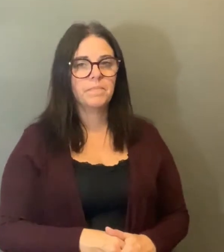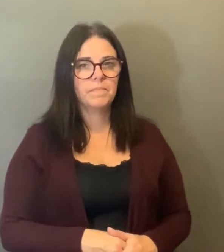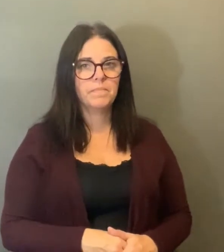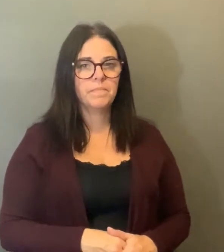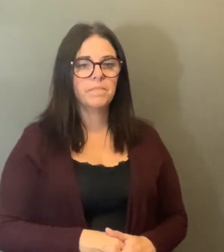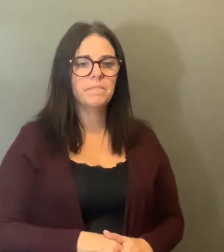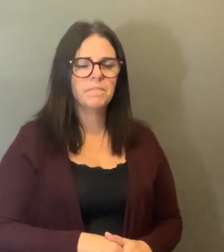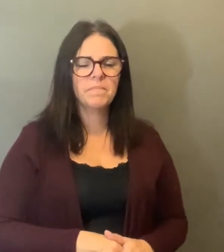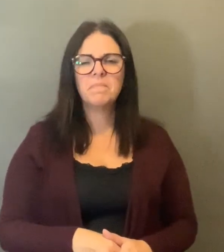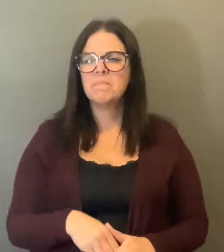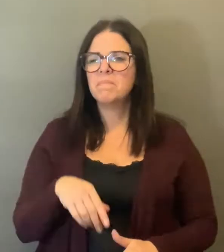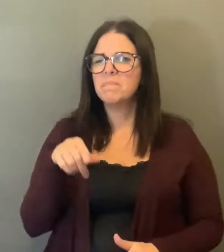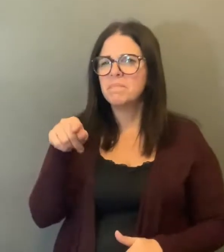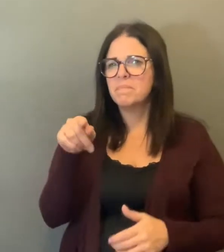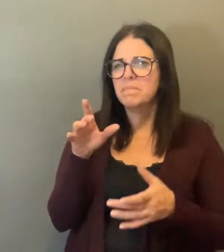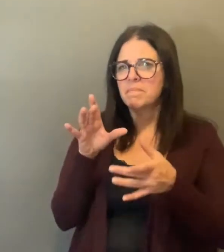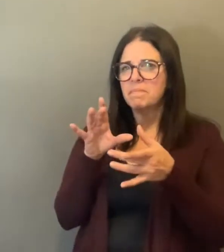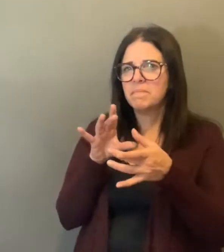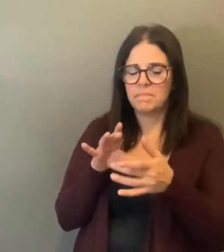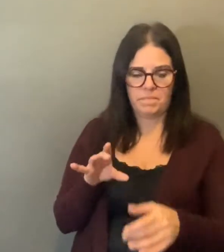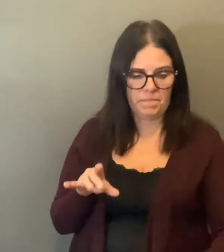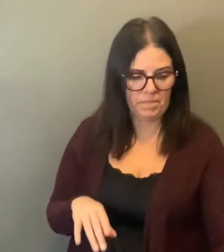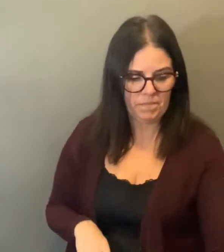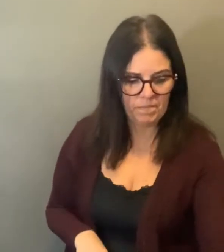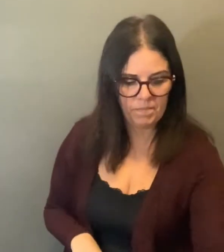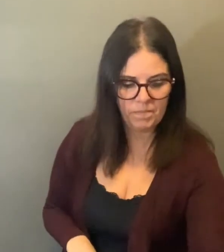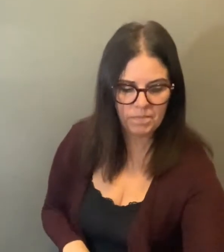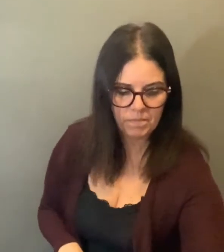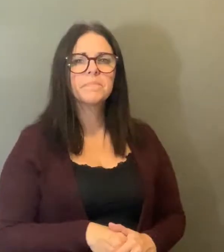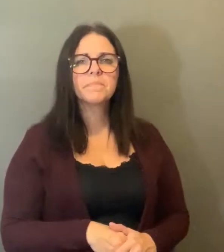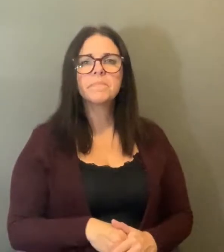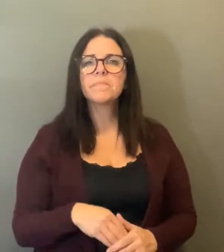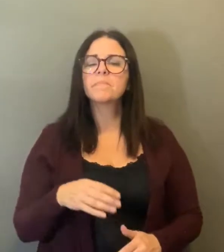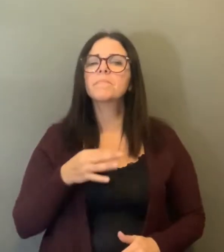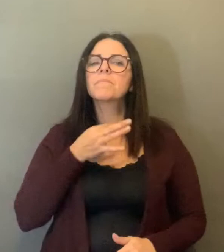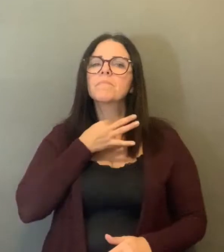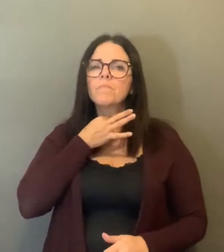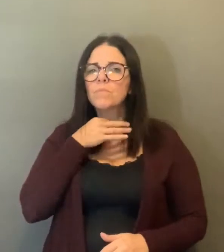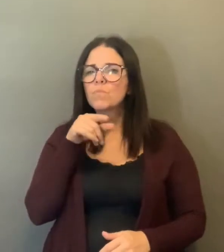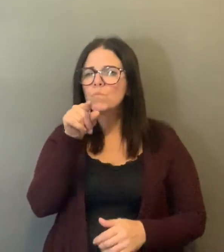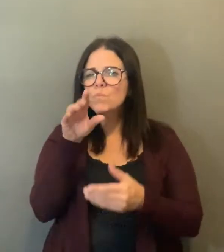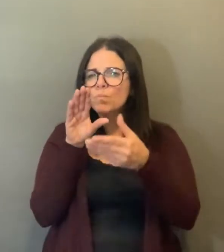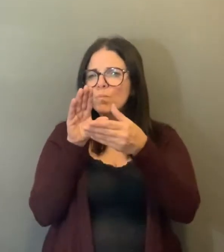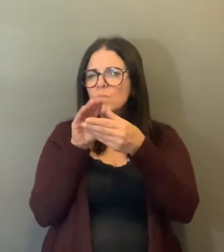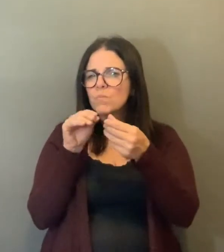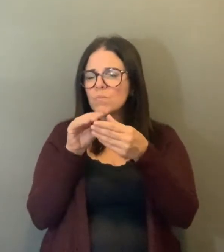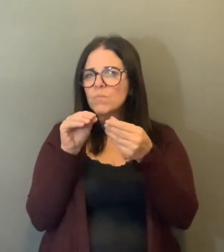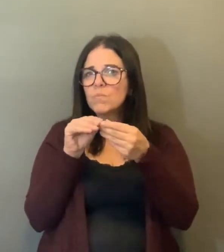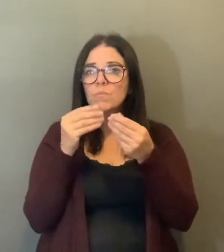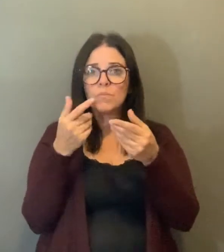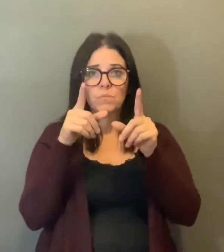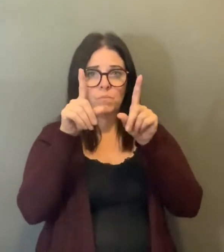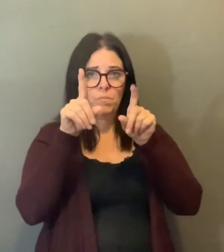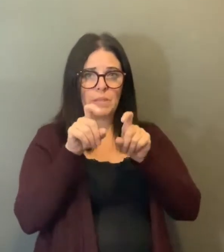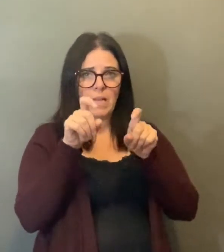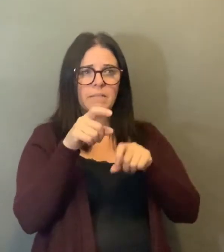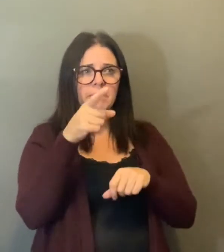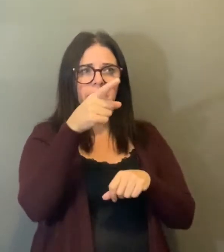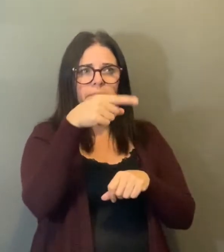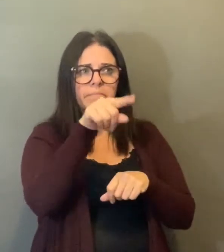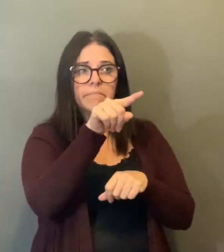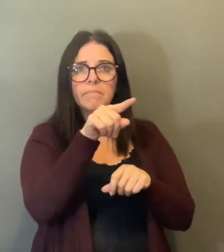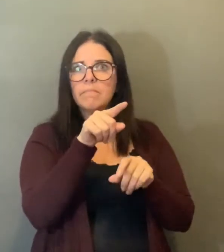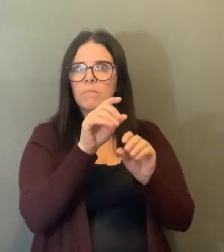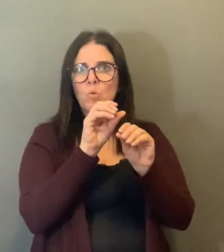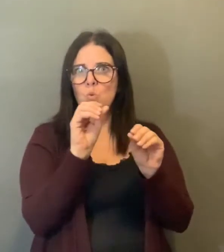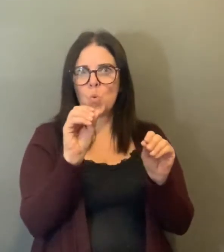Yes. So you said you've begun testing asymptomatic residents of long-term care at home. How often are you